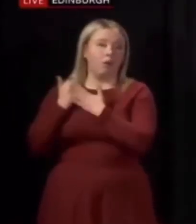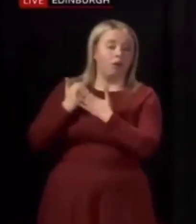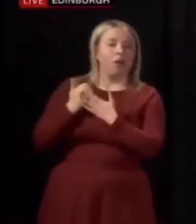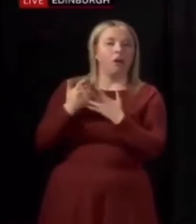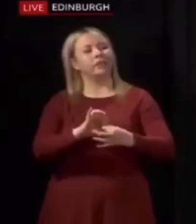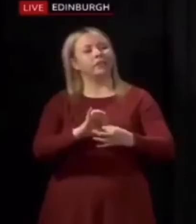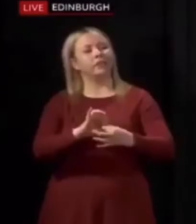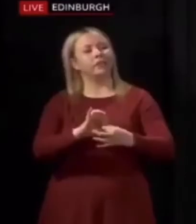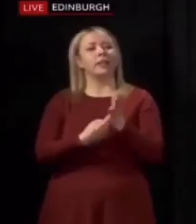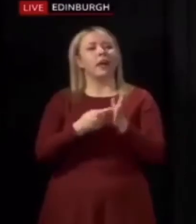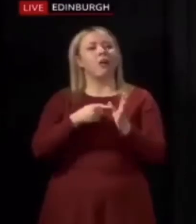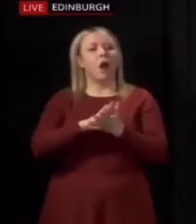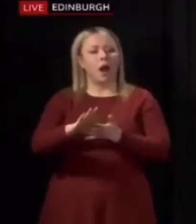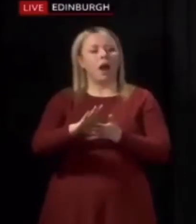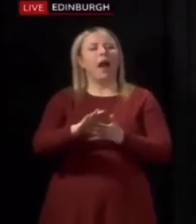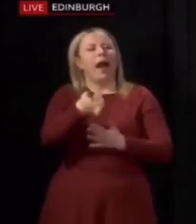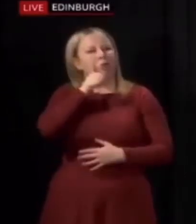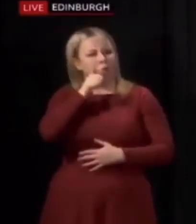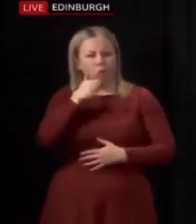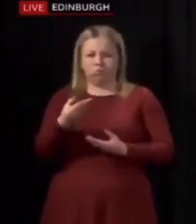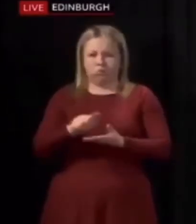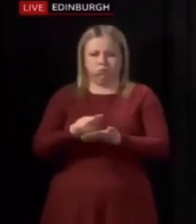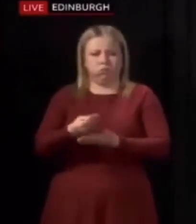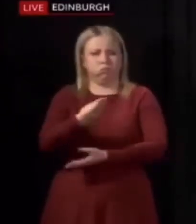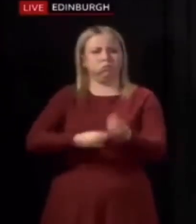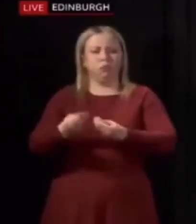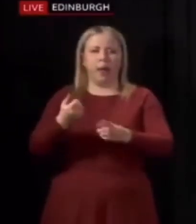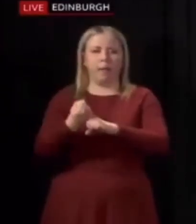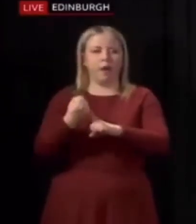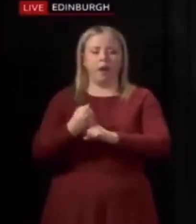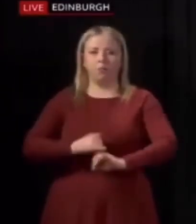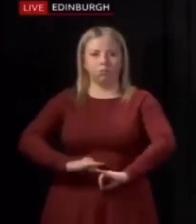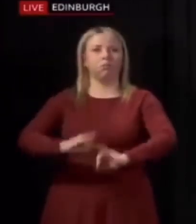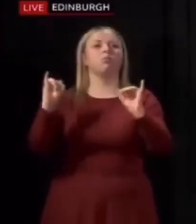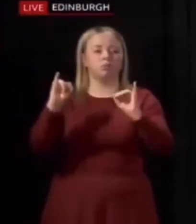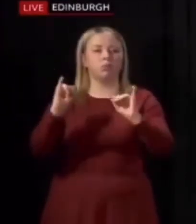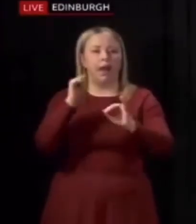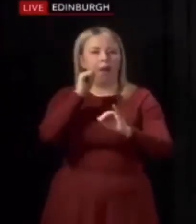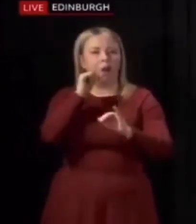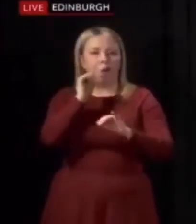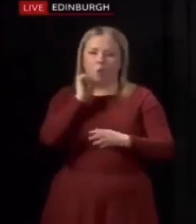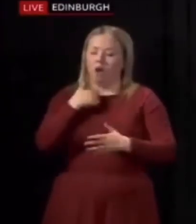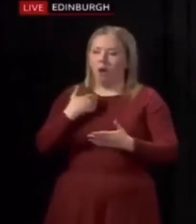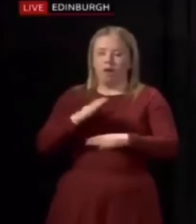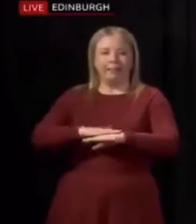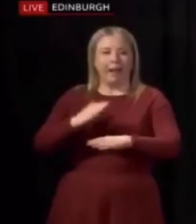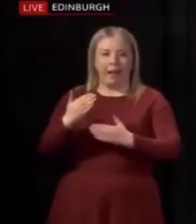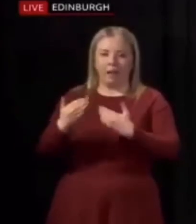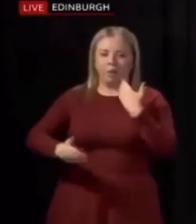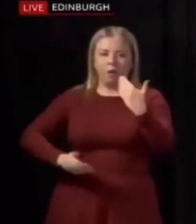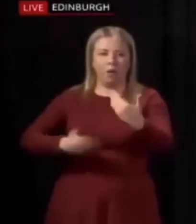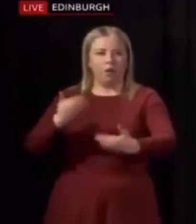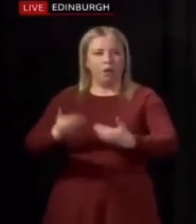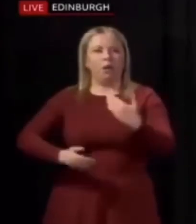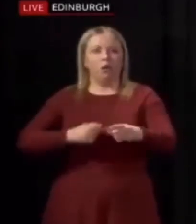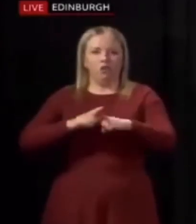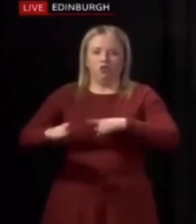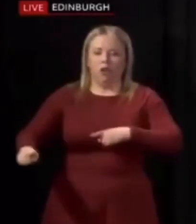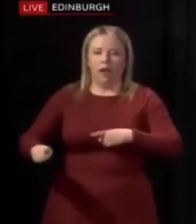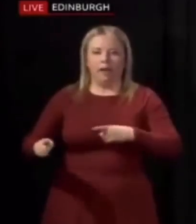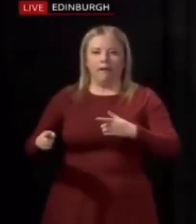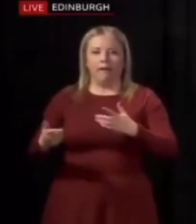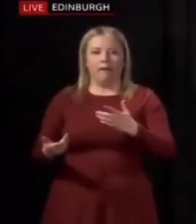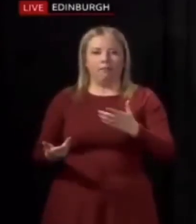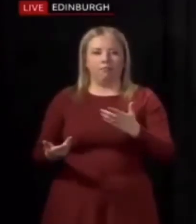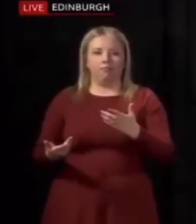everybody yet I mean we've got experts like Kate Winslet telling us and she was once in a film about a virus so she'll know best it's just